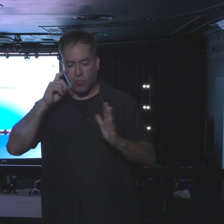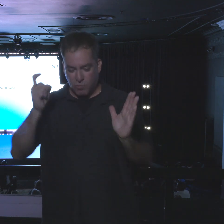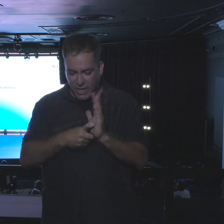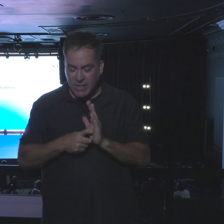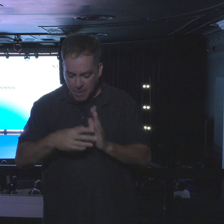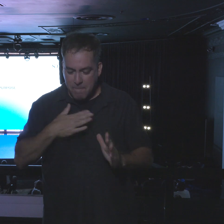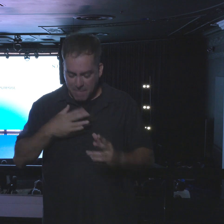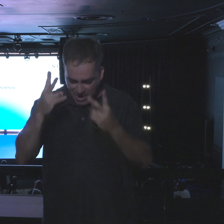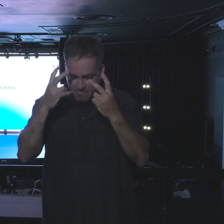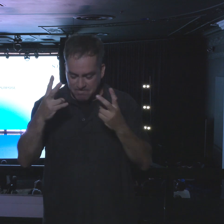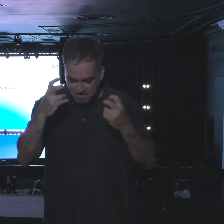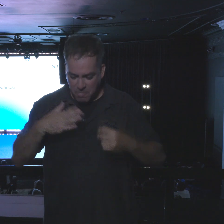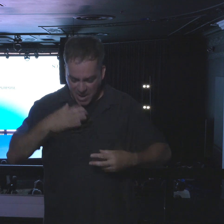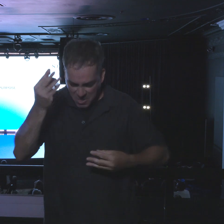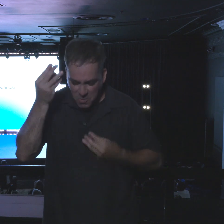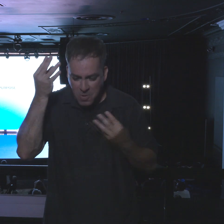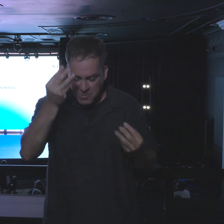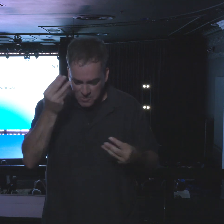thoughts.